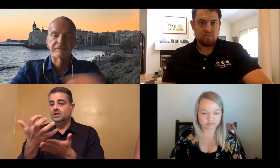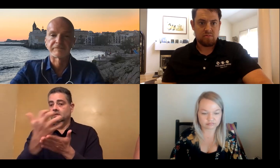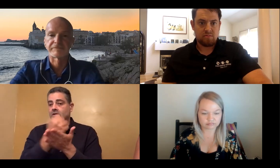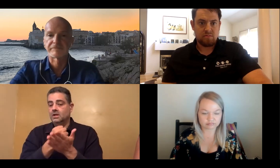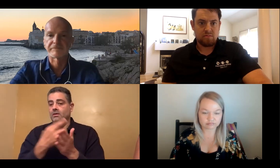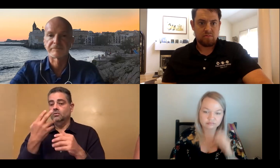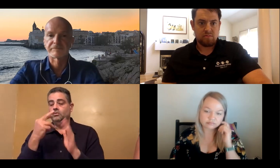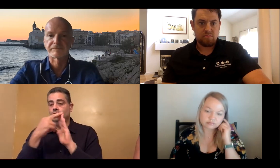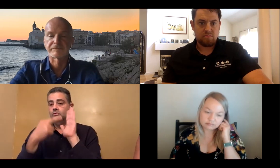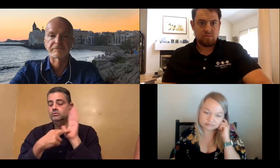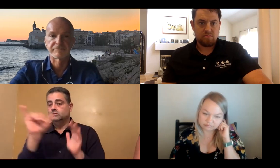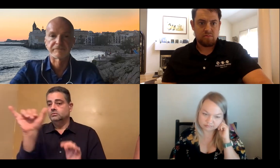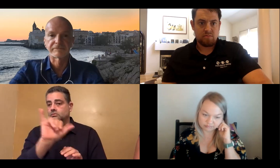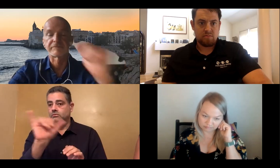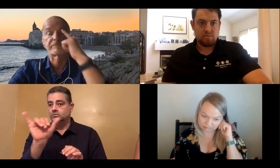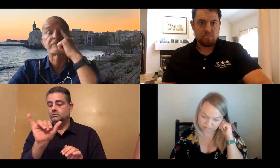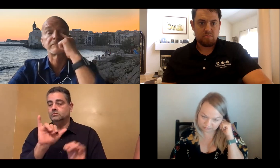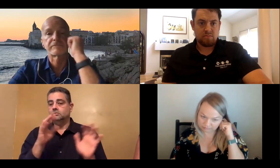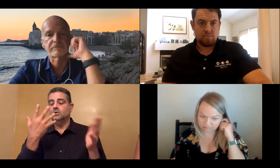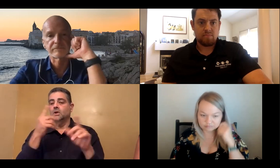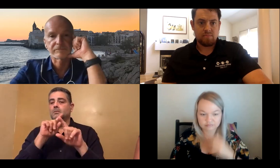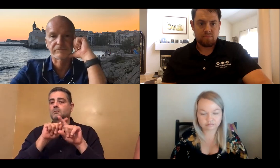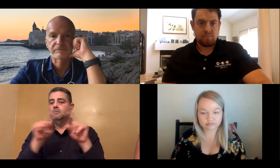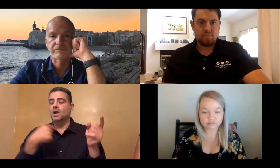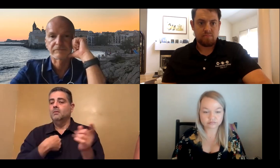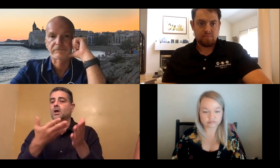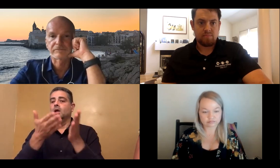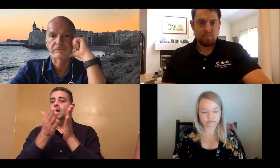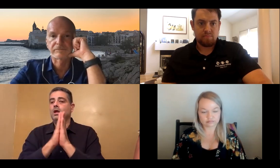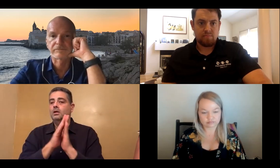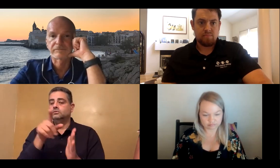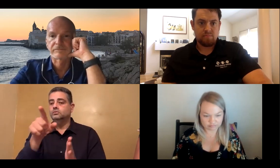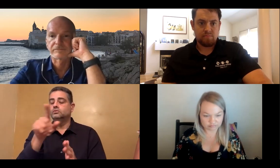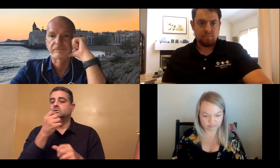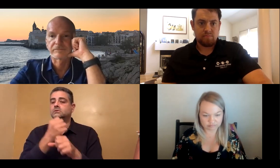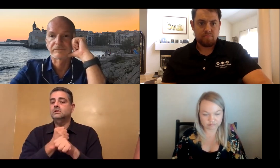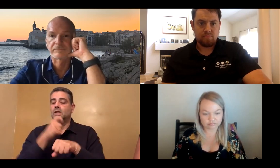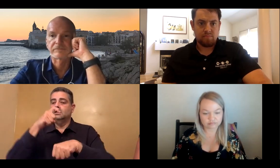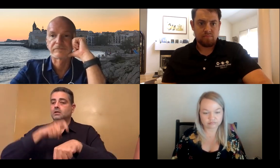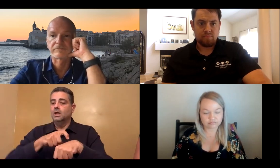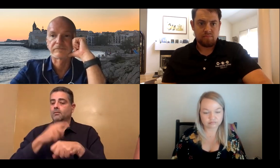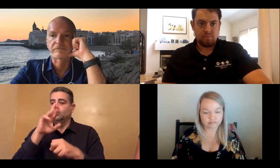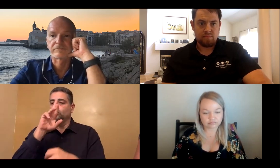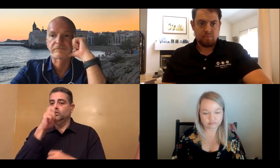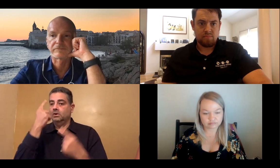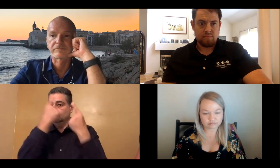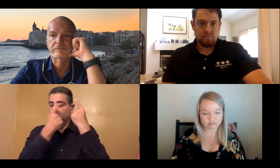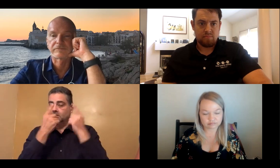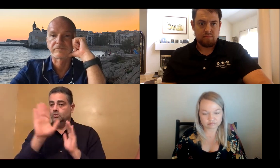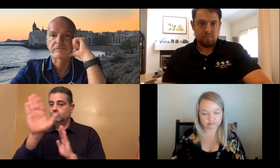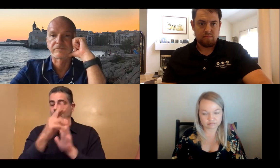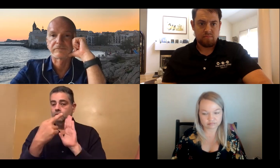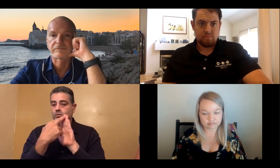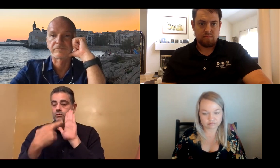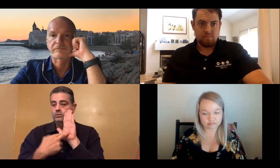I know some of the states have the restriction on the means based testing to